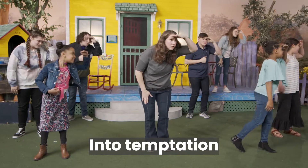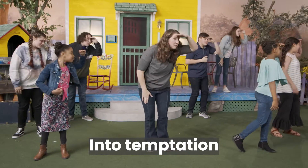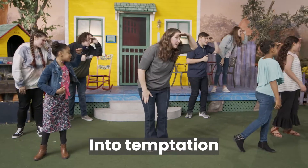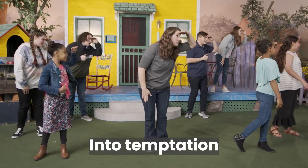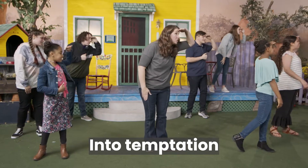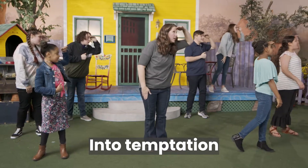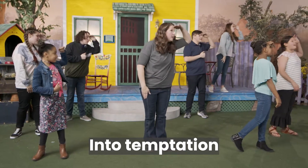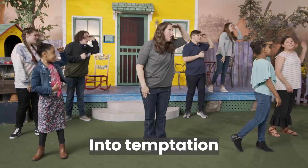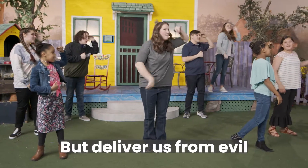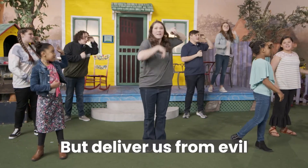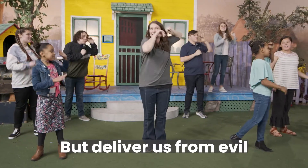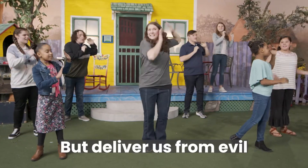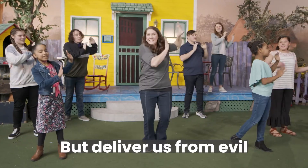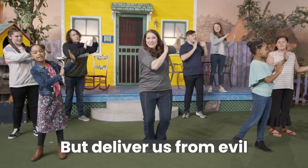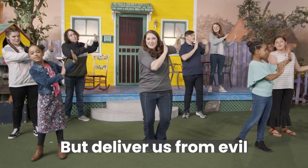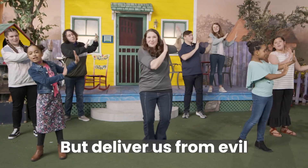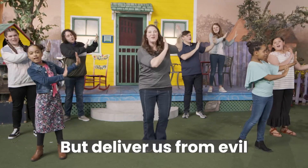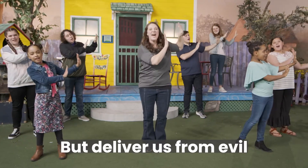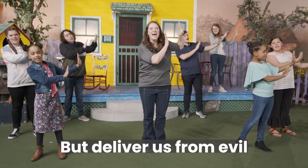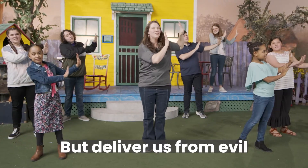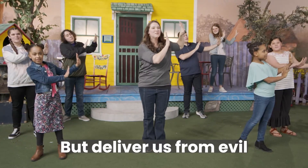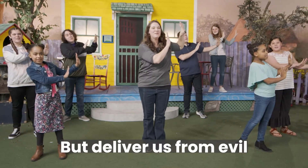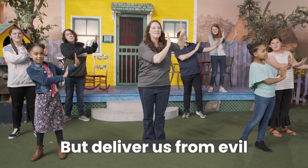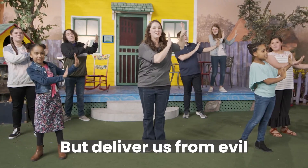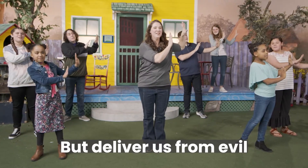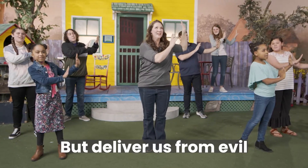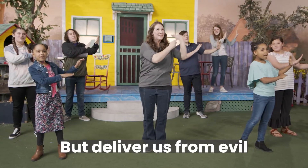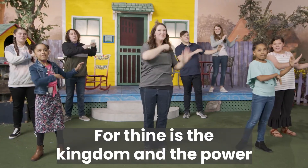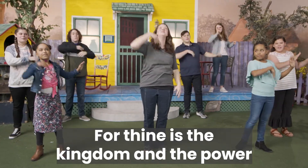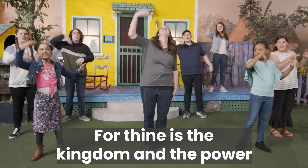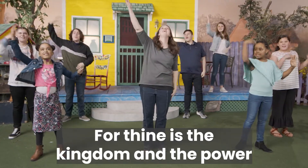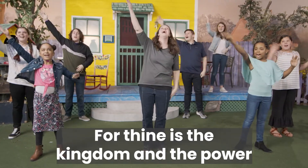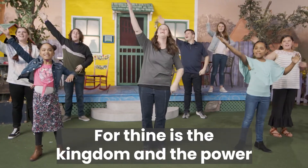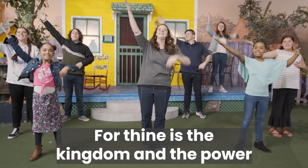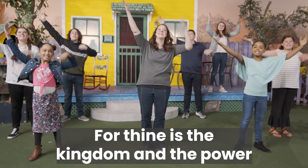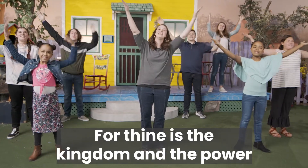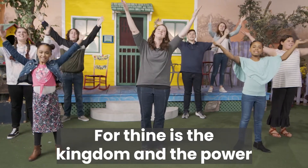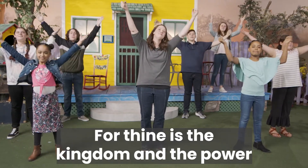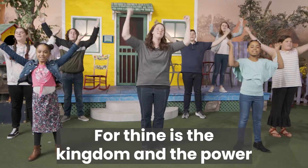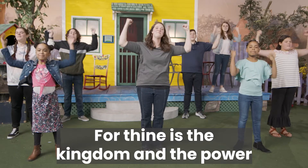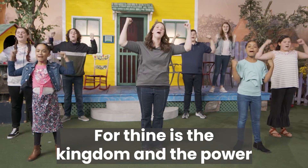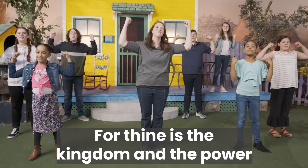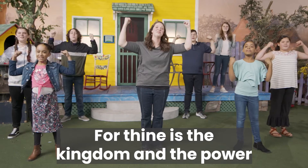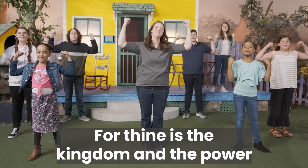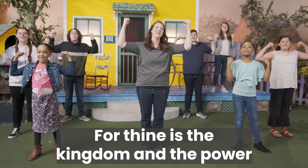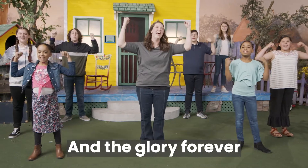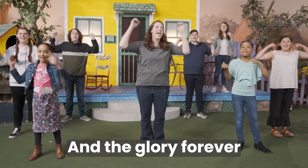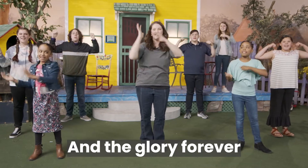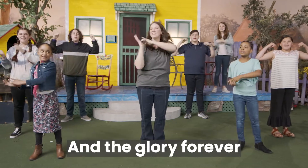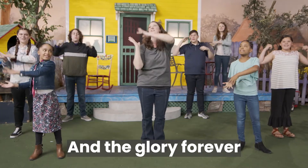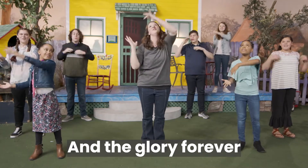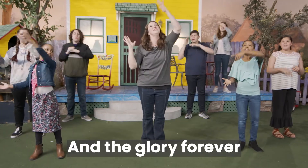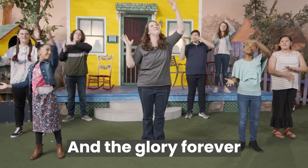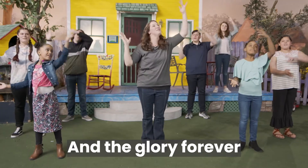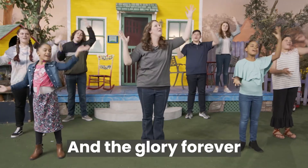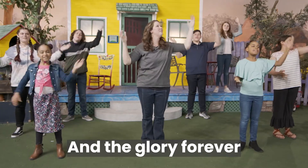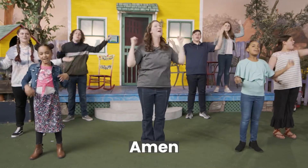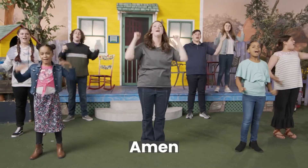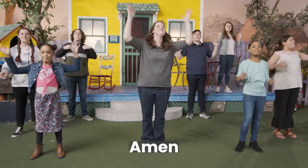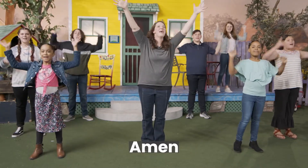temptation, but deliver us from evil. For thine is the kingdom and the power, and the glory forever. Amen.